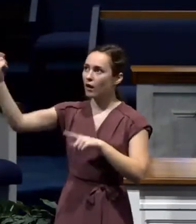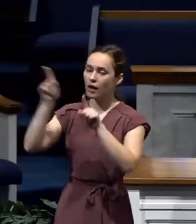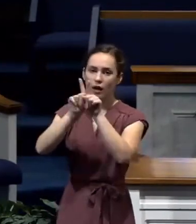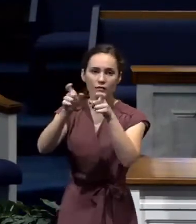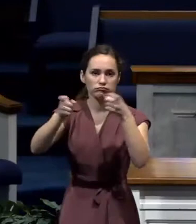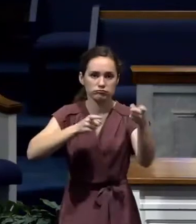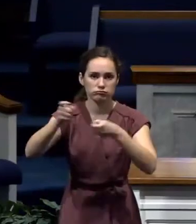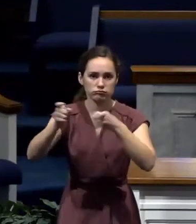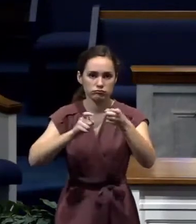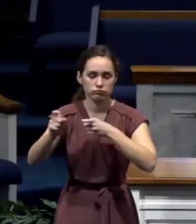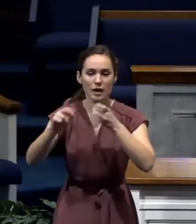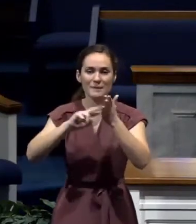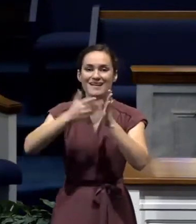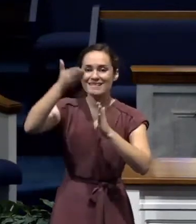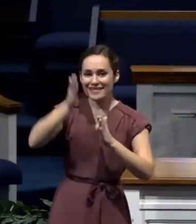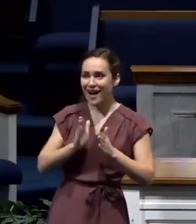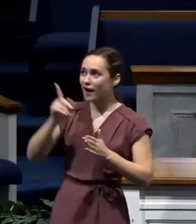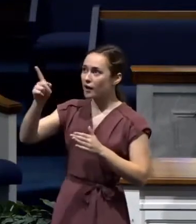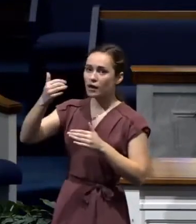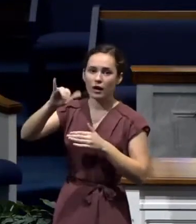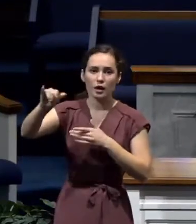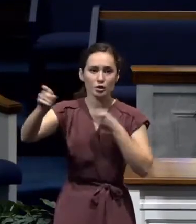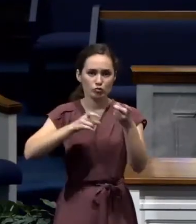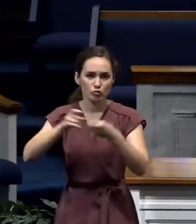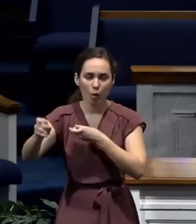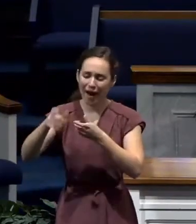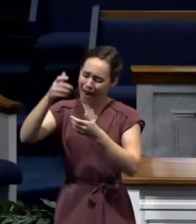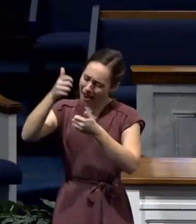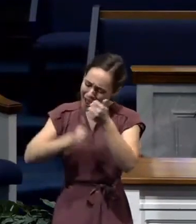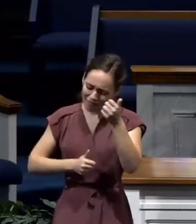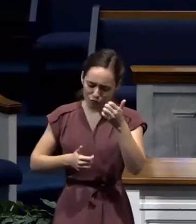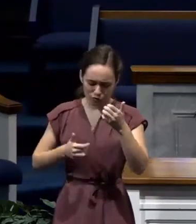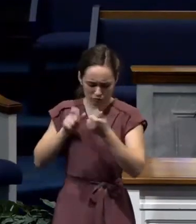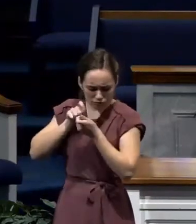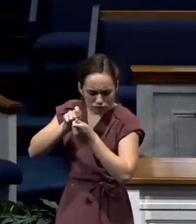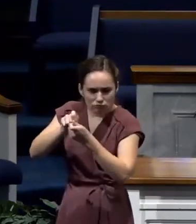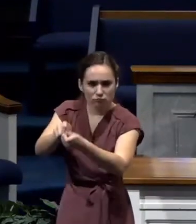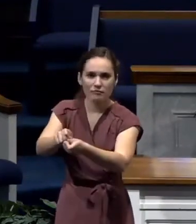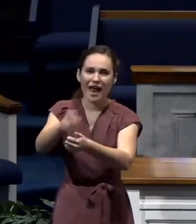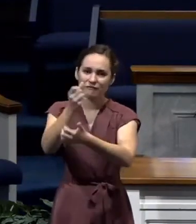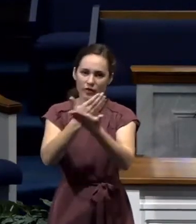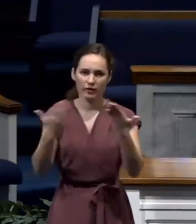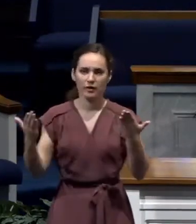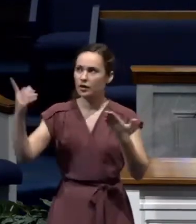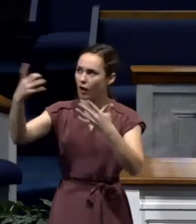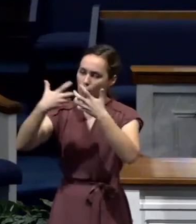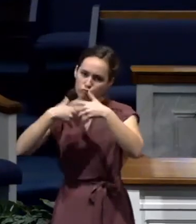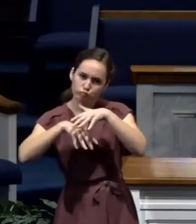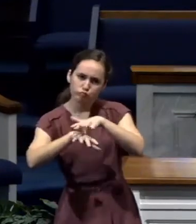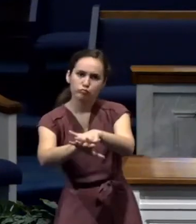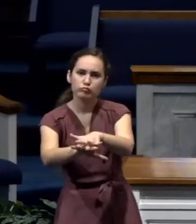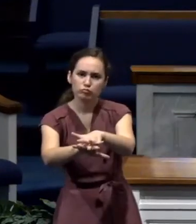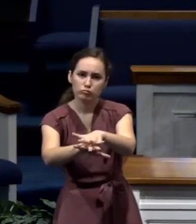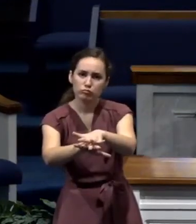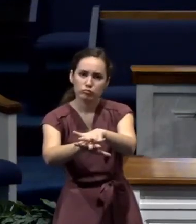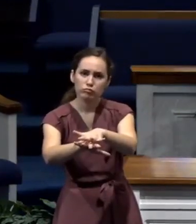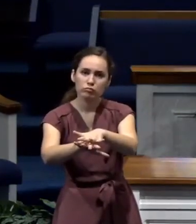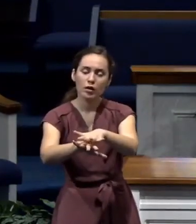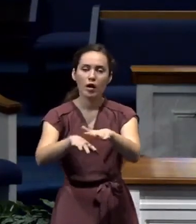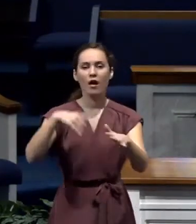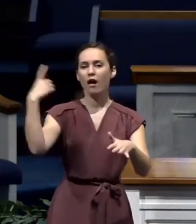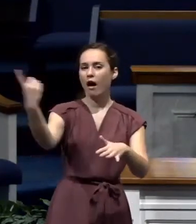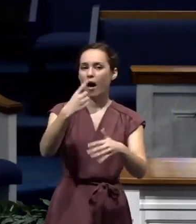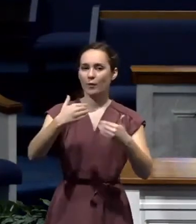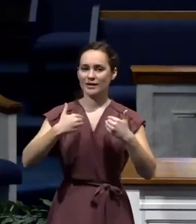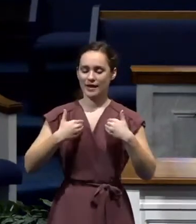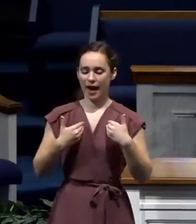assurance that God is in control of all the details of my life and the quiet confidence that ultimately everything